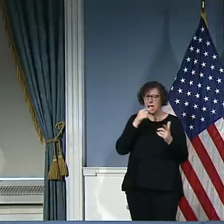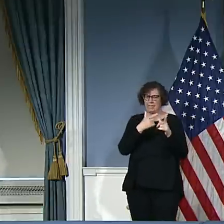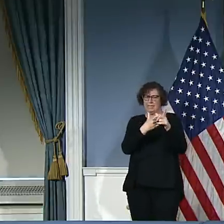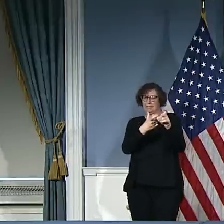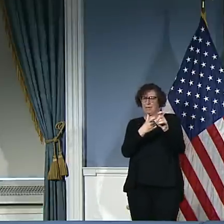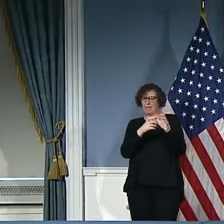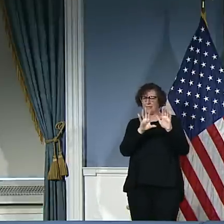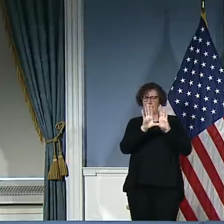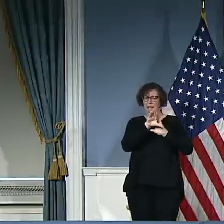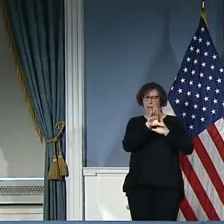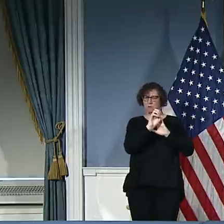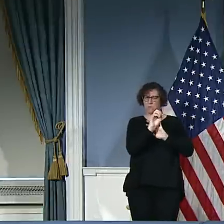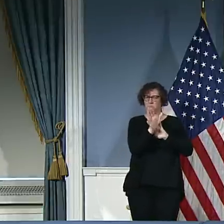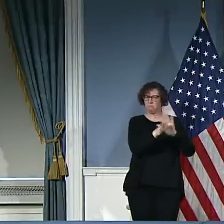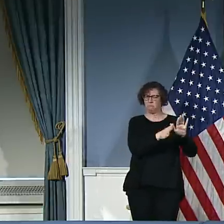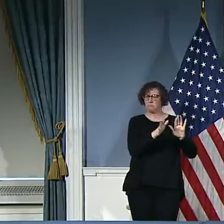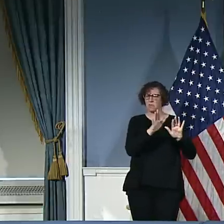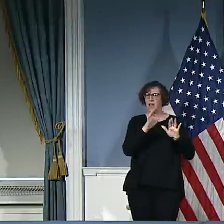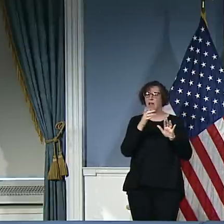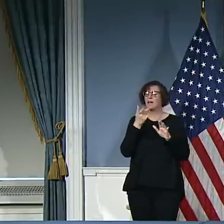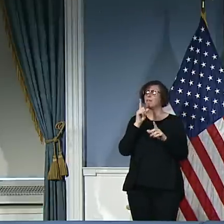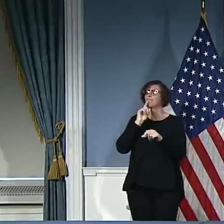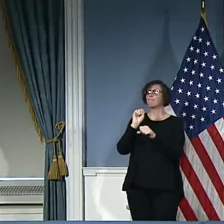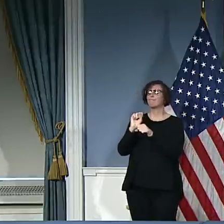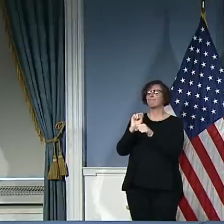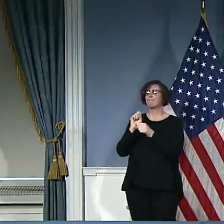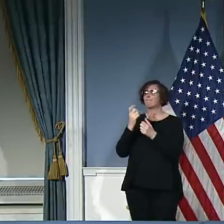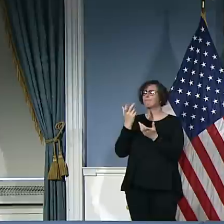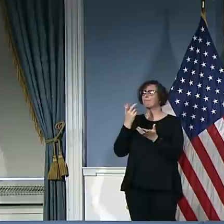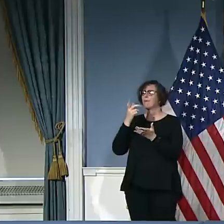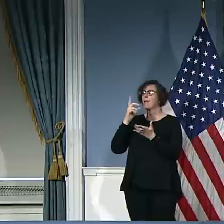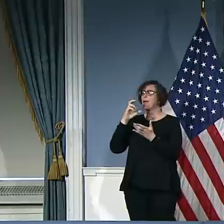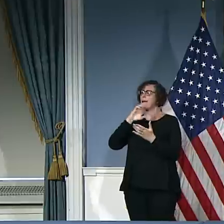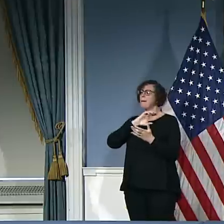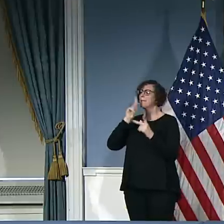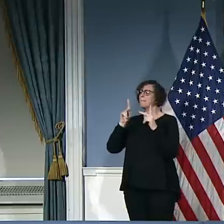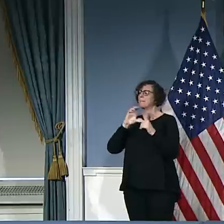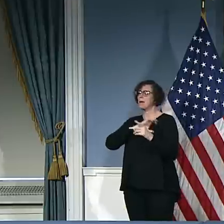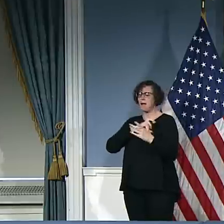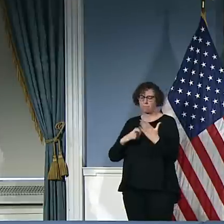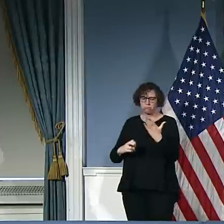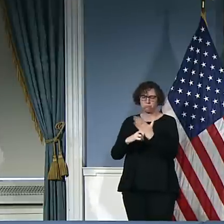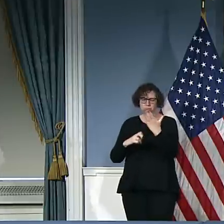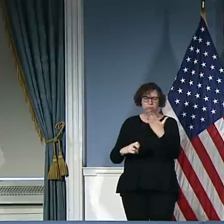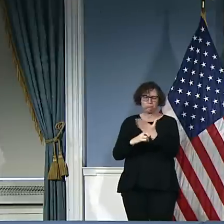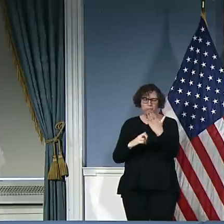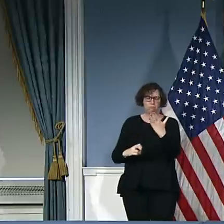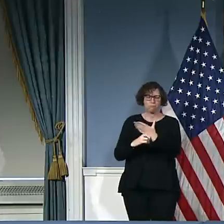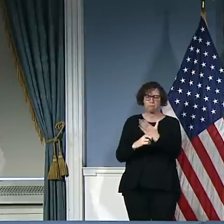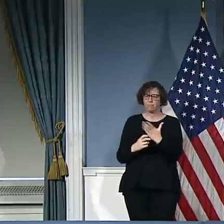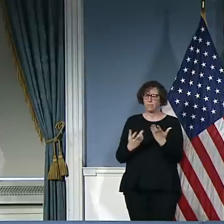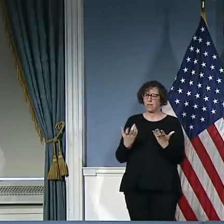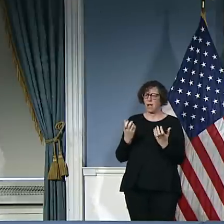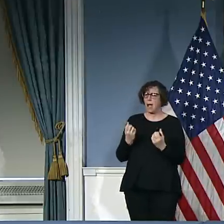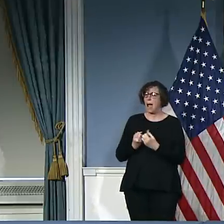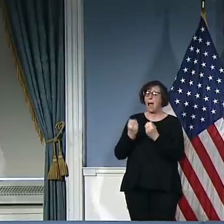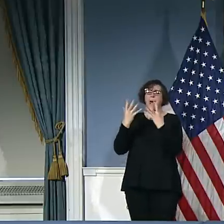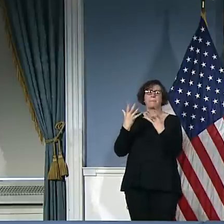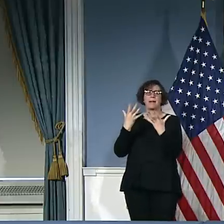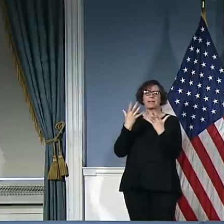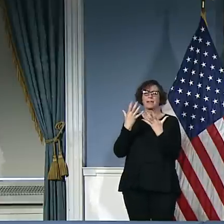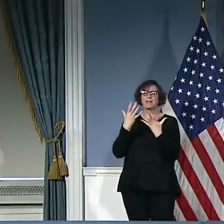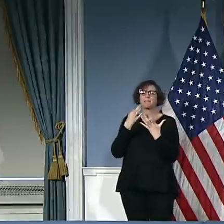Yeah, I'm going to jump in just for a second, Gersh. I want to make sure, I haven't seen those statistics, and I'm sure the commissioner